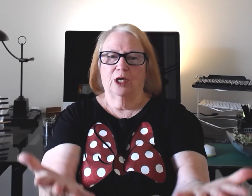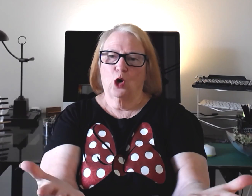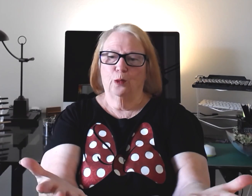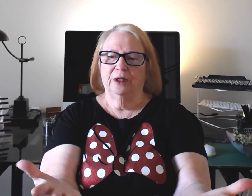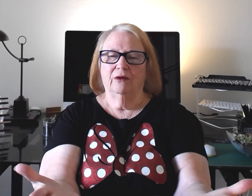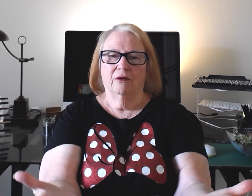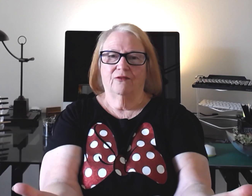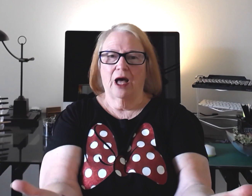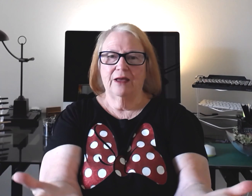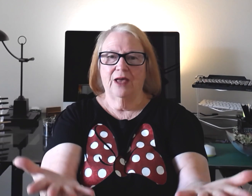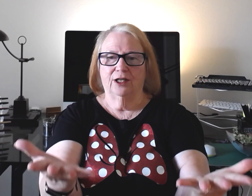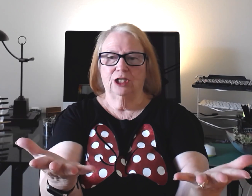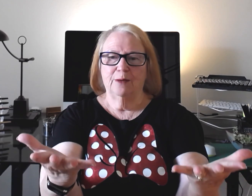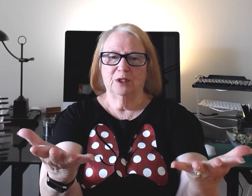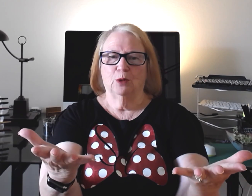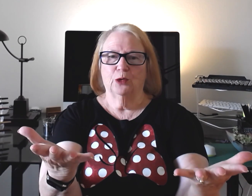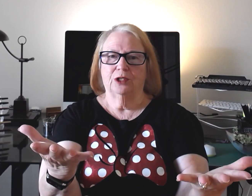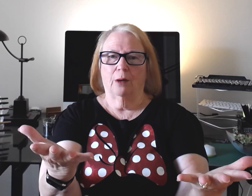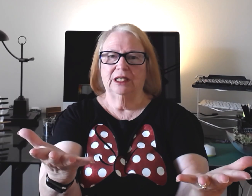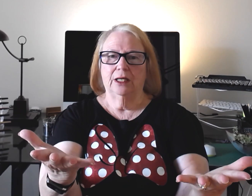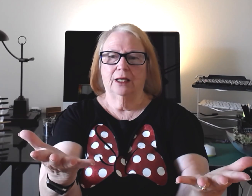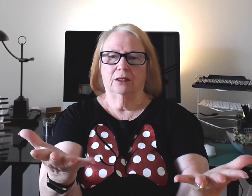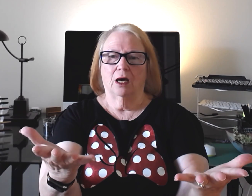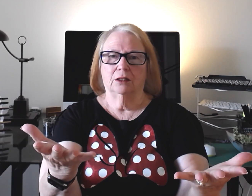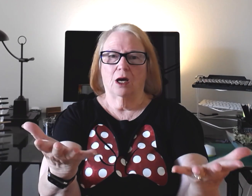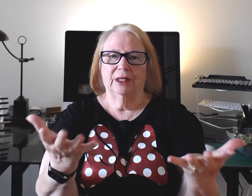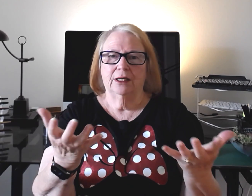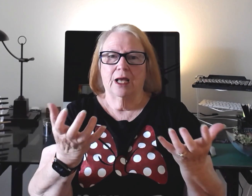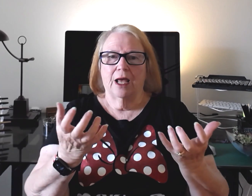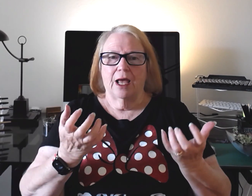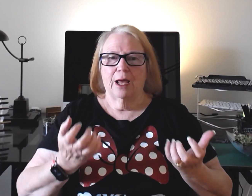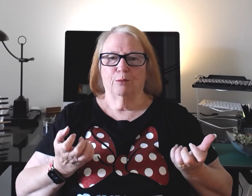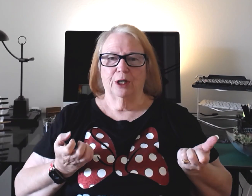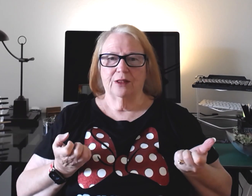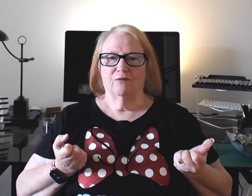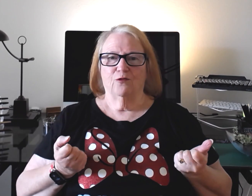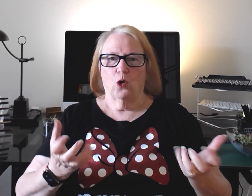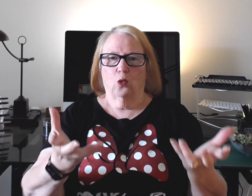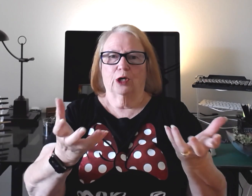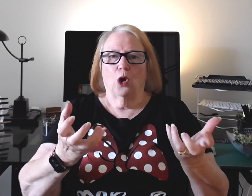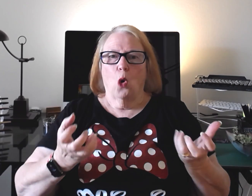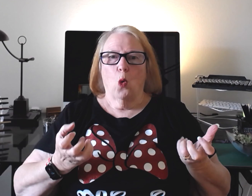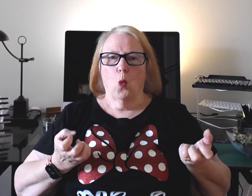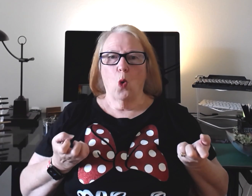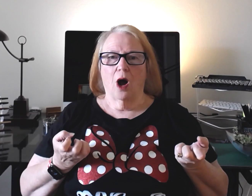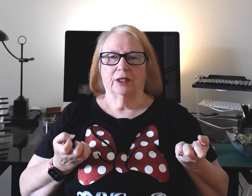open five handshapes, both dominant and non-dominant, and bring them forward. Want.